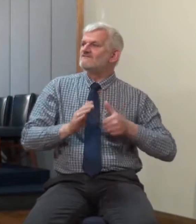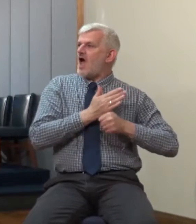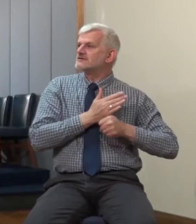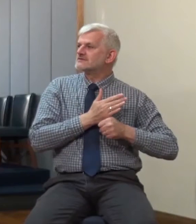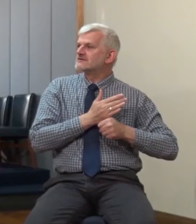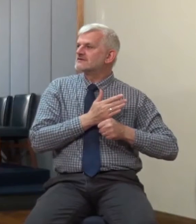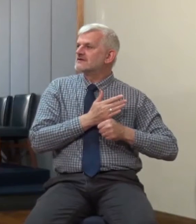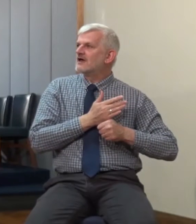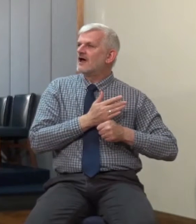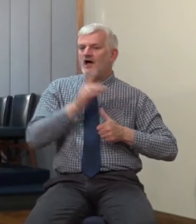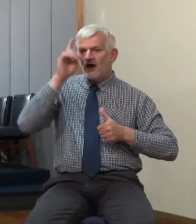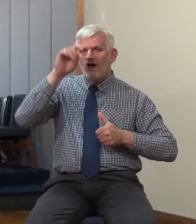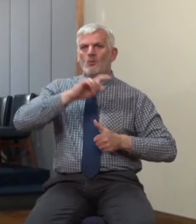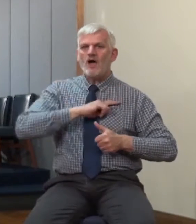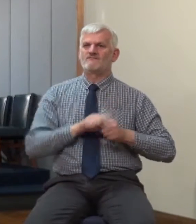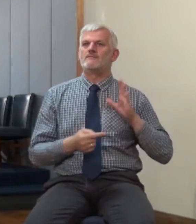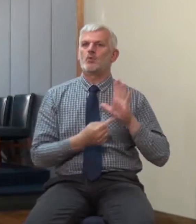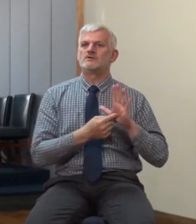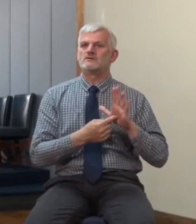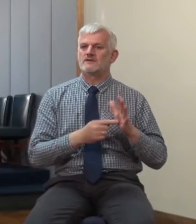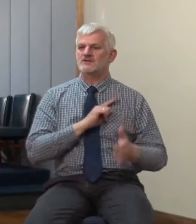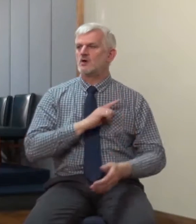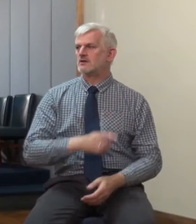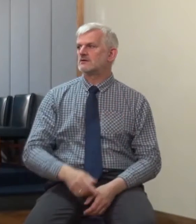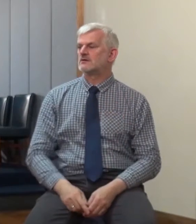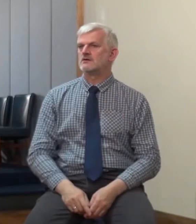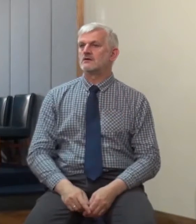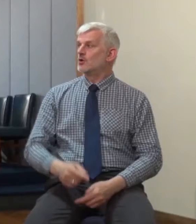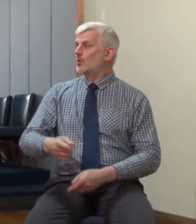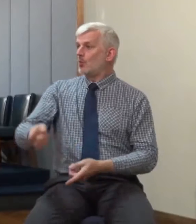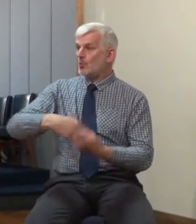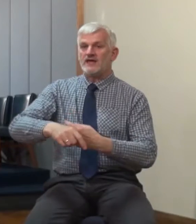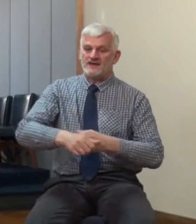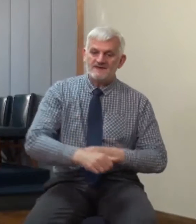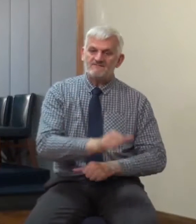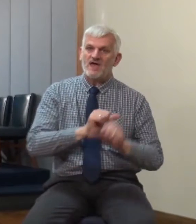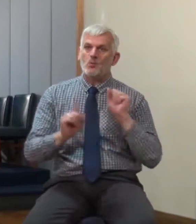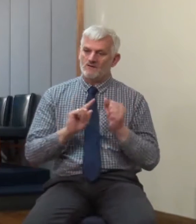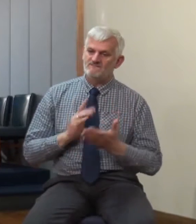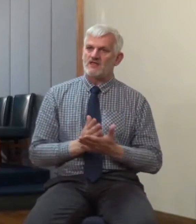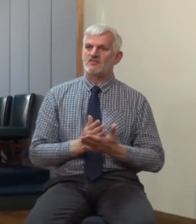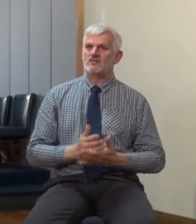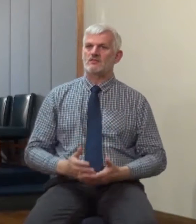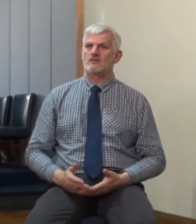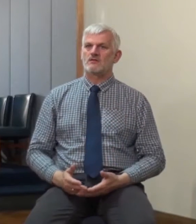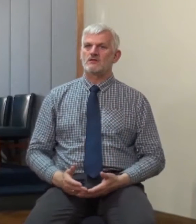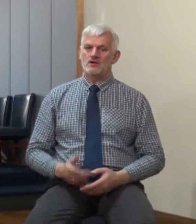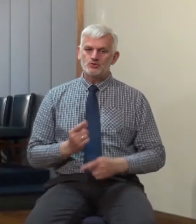illustration is about. You are defenders of the faith. effectively says to the future apostles. You are